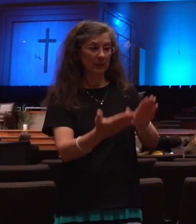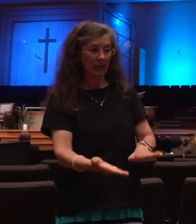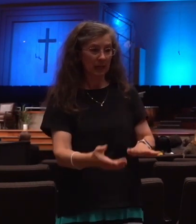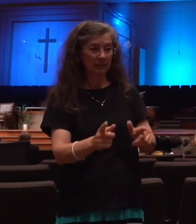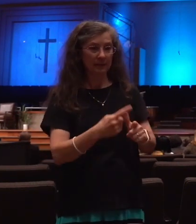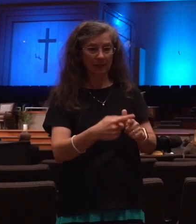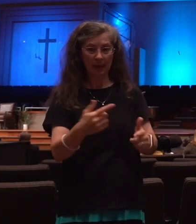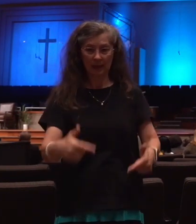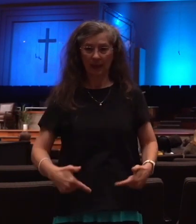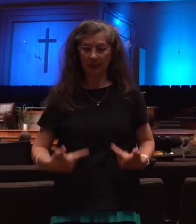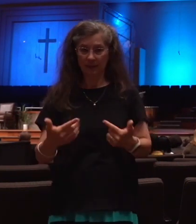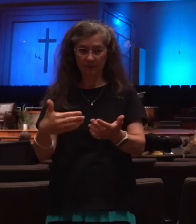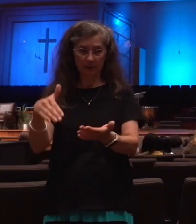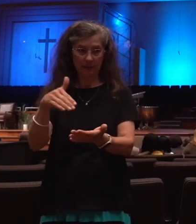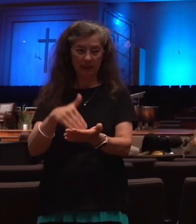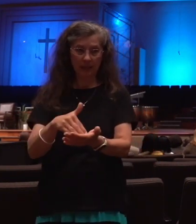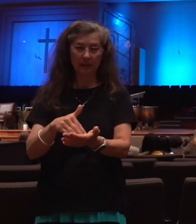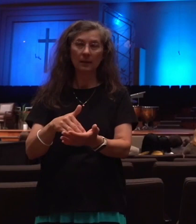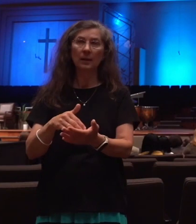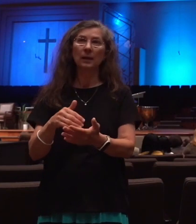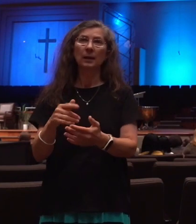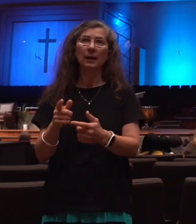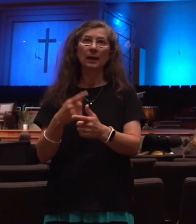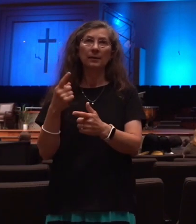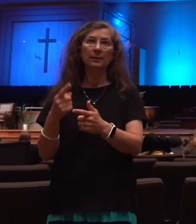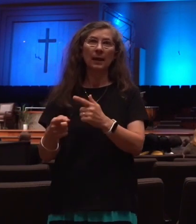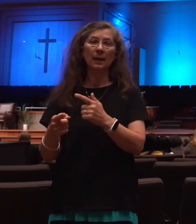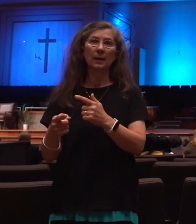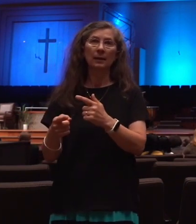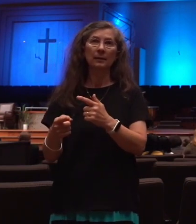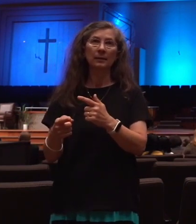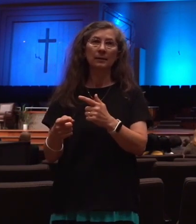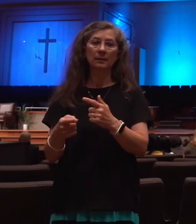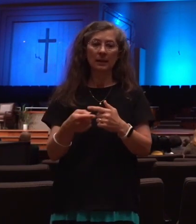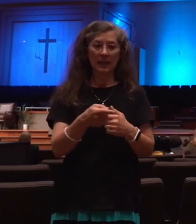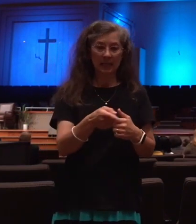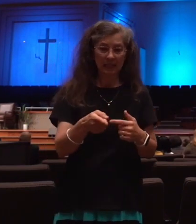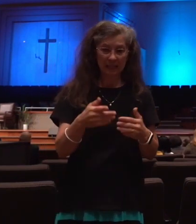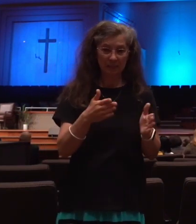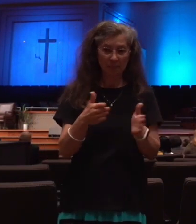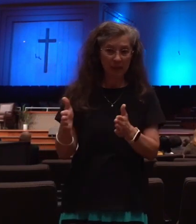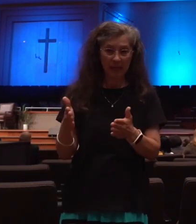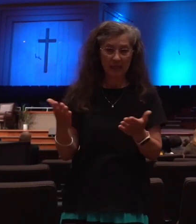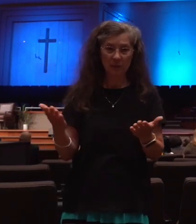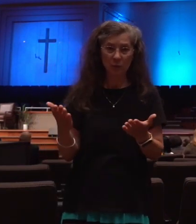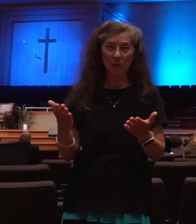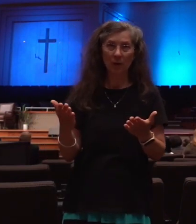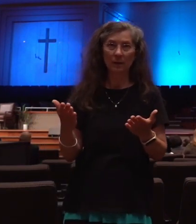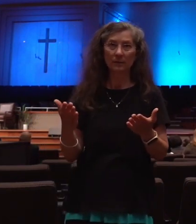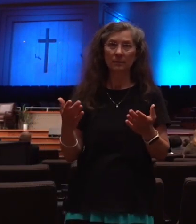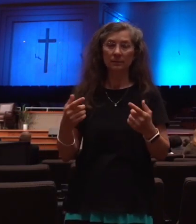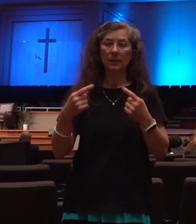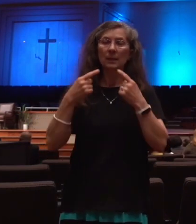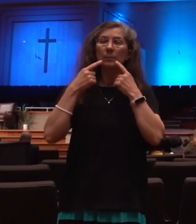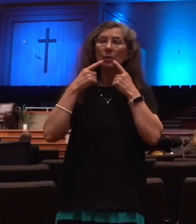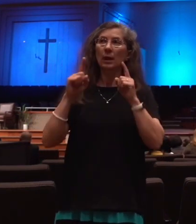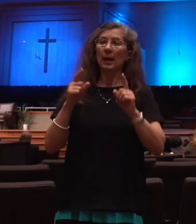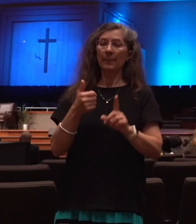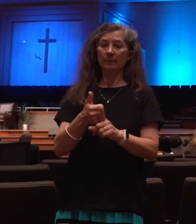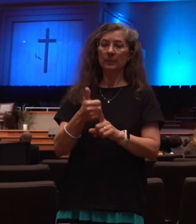And then his whole focus will be self-proclaimed deity. And those especially